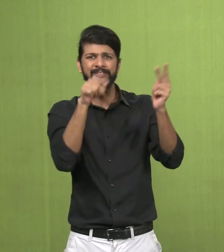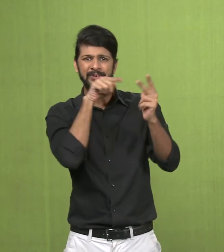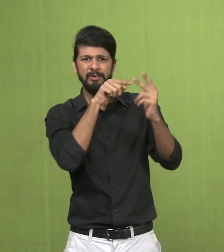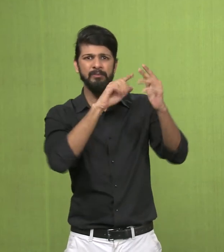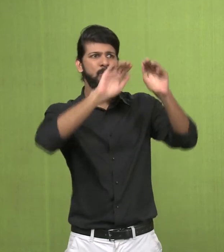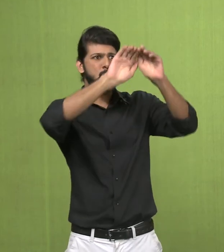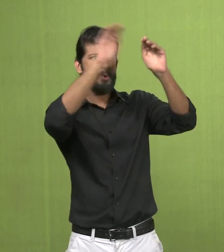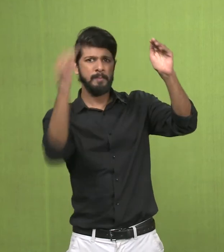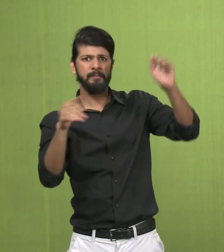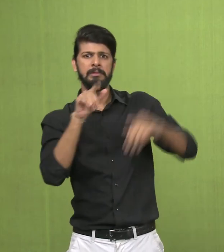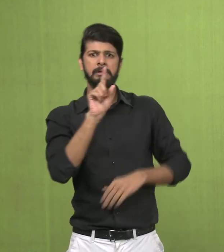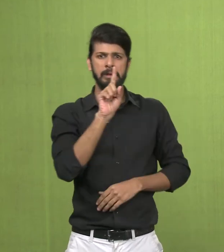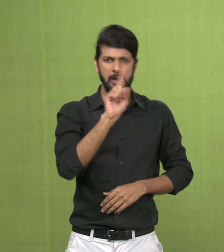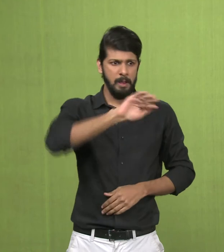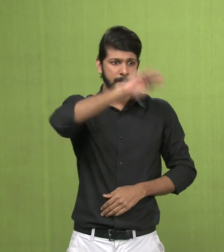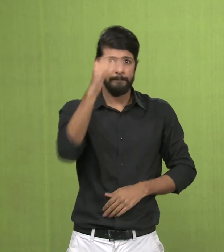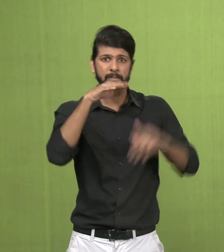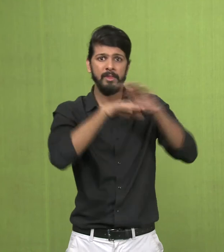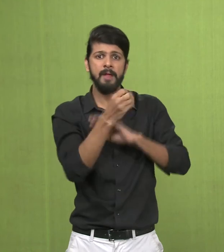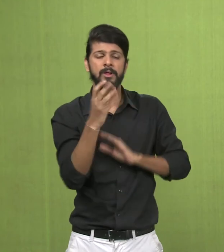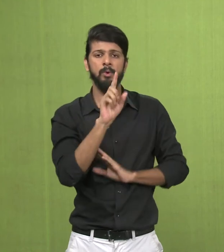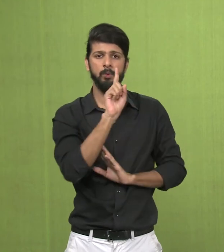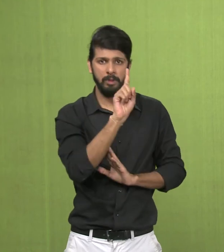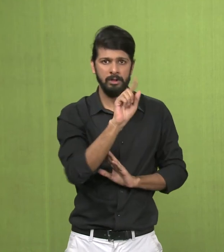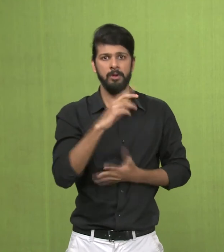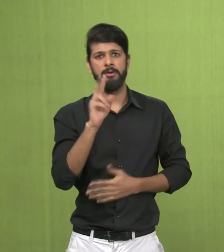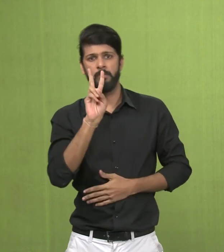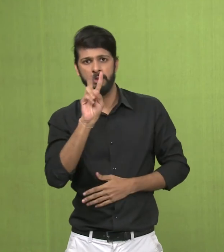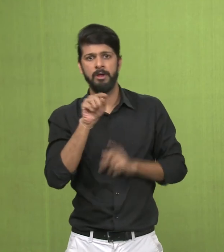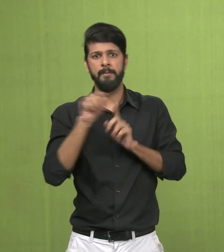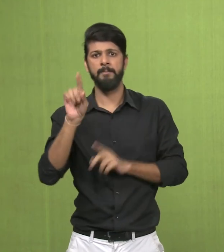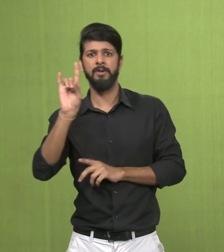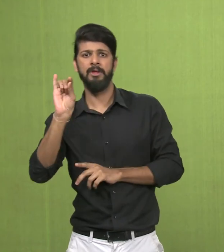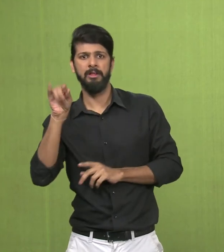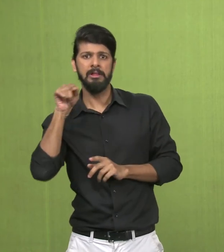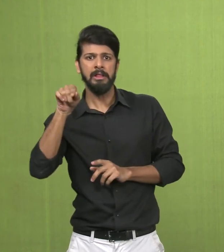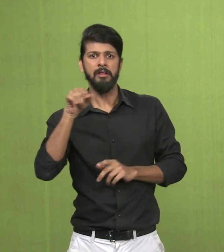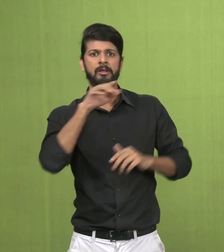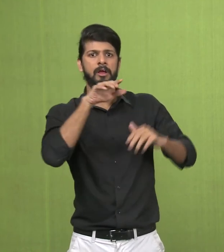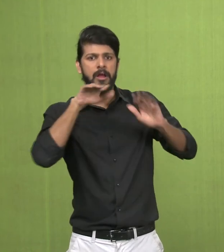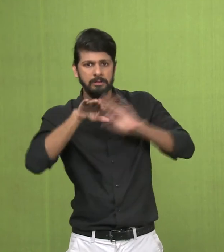Then the last phase were paintings in the caves 1, cave 2, cave 16